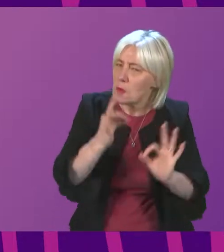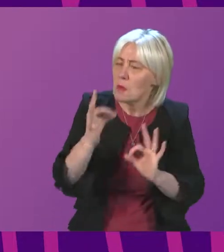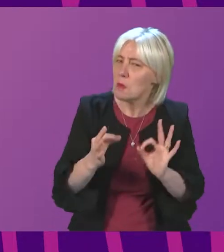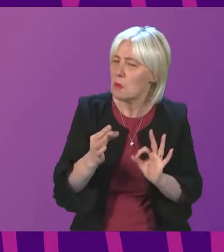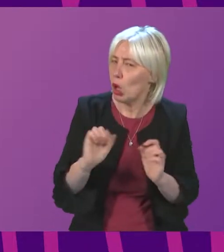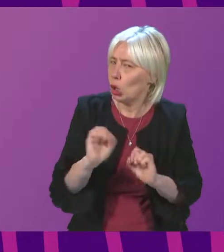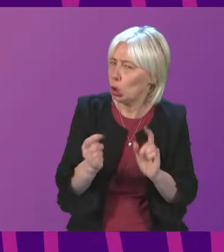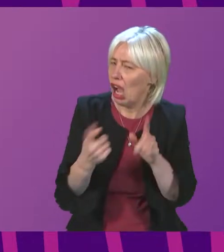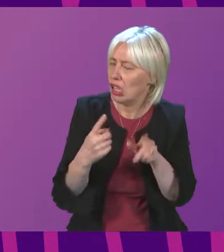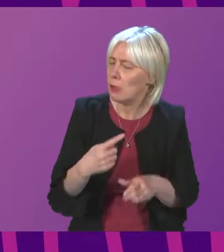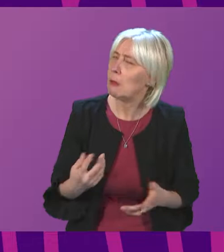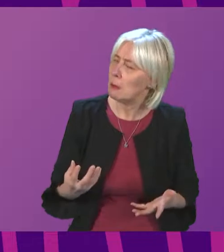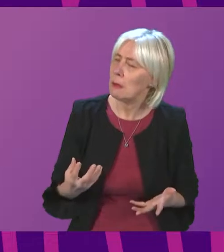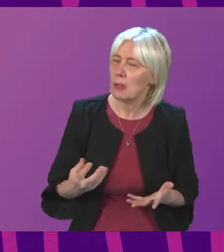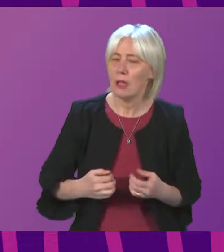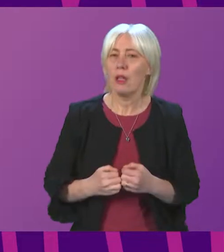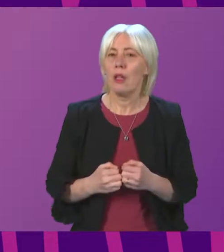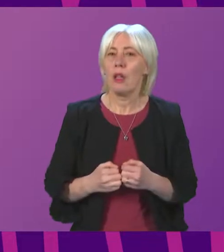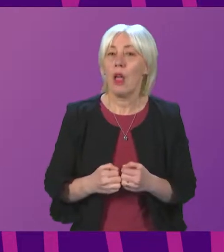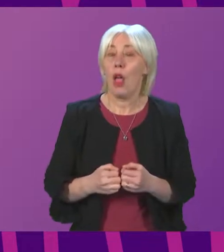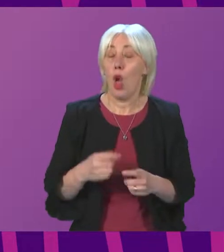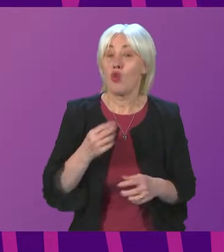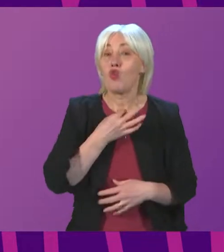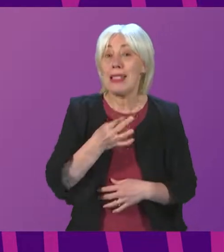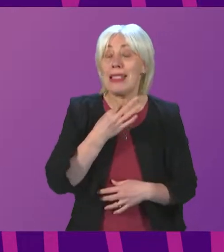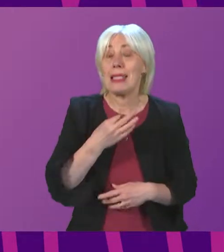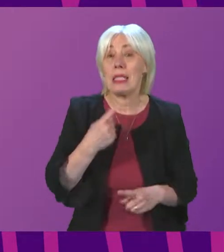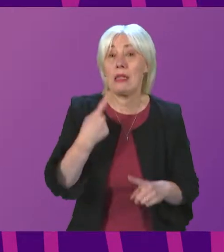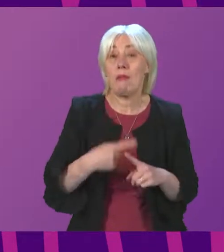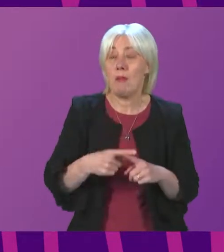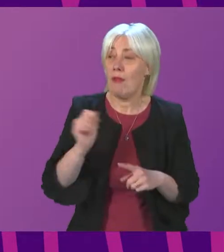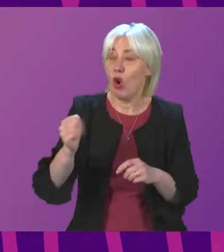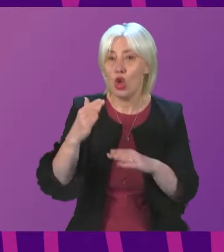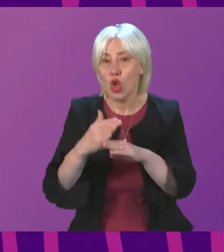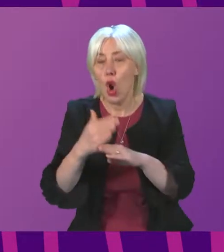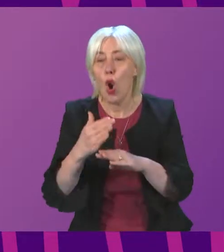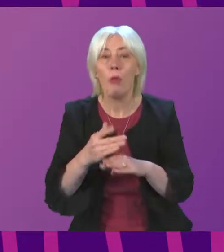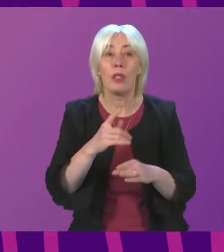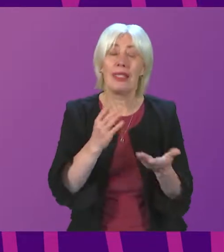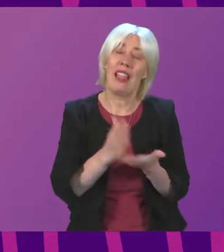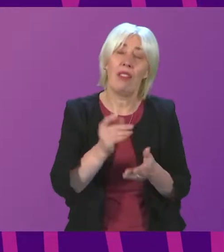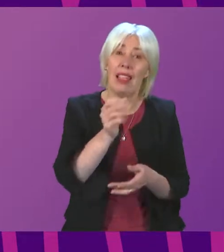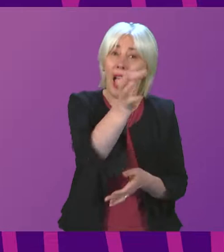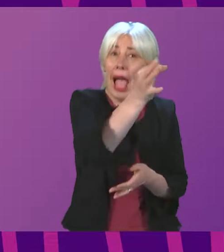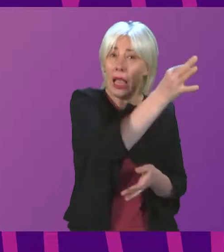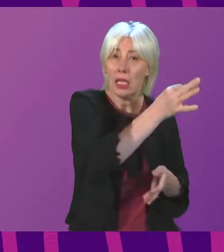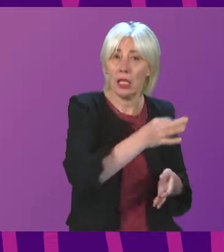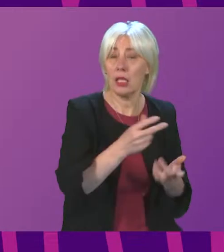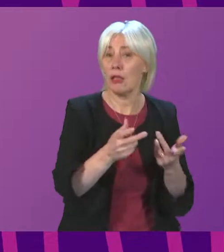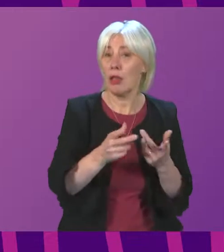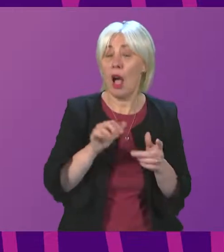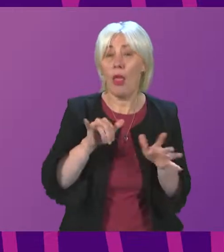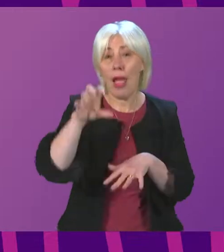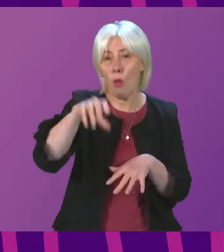left to be answered. I think that the immediate risk to jobs in the islands and at the other airports,